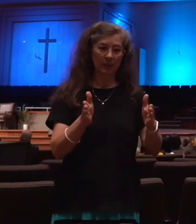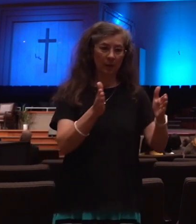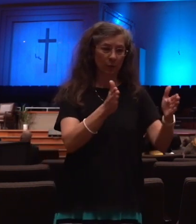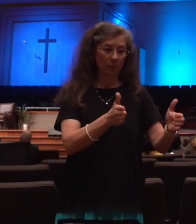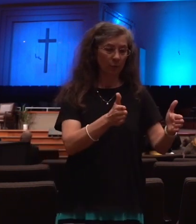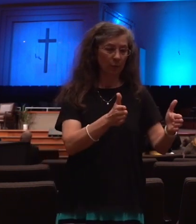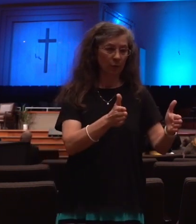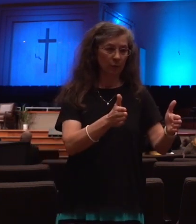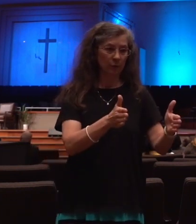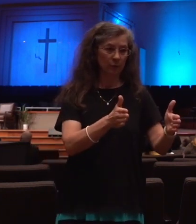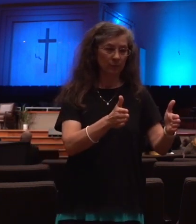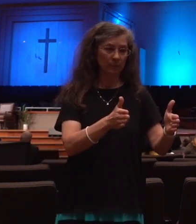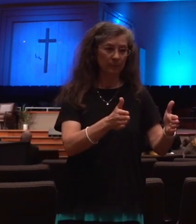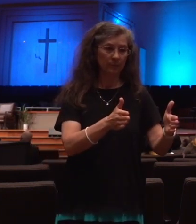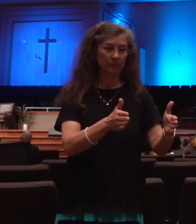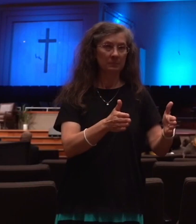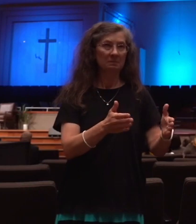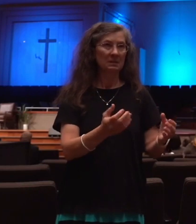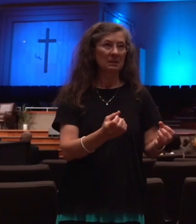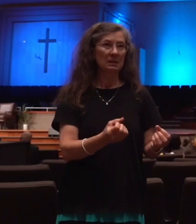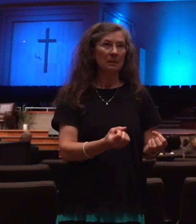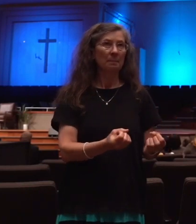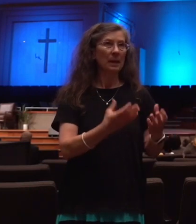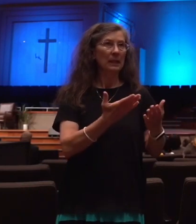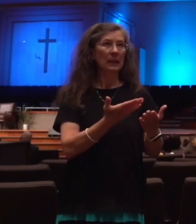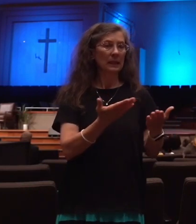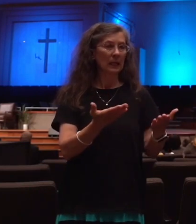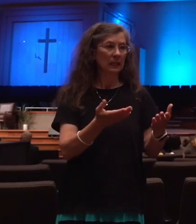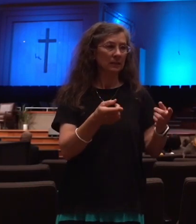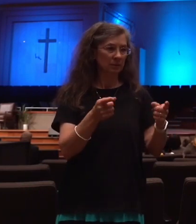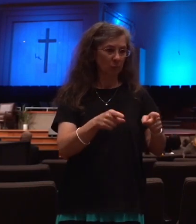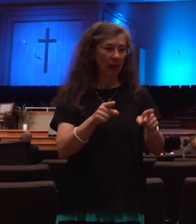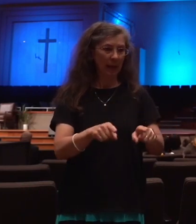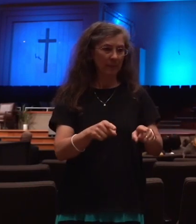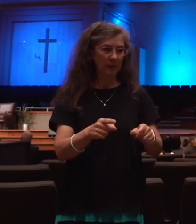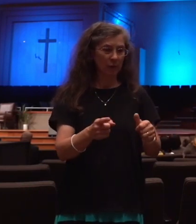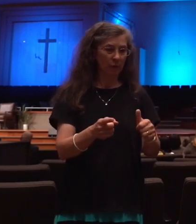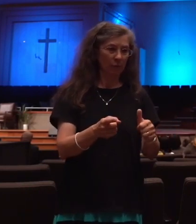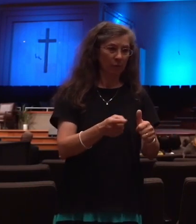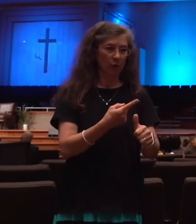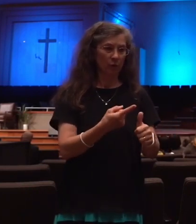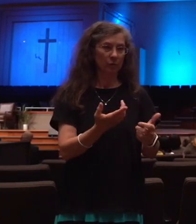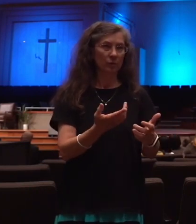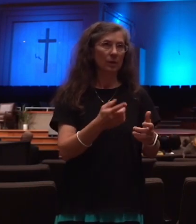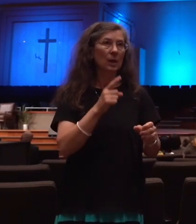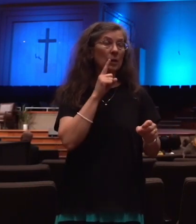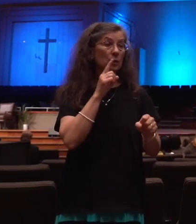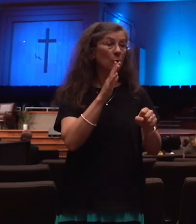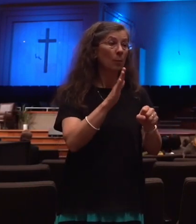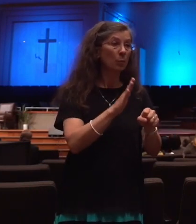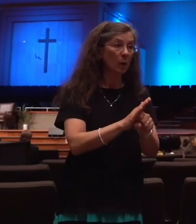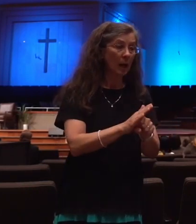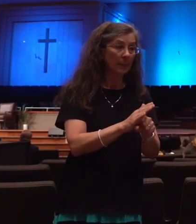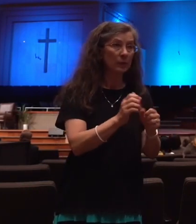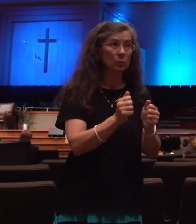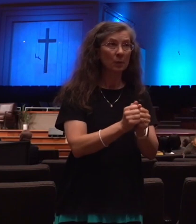you will see several things listed there that will take place. Treaty made with many, including Israel, by the